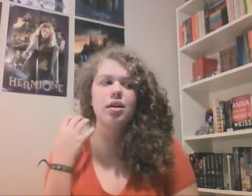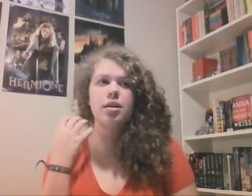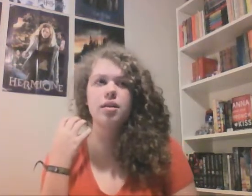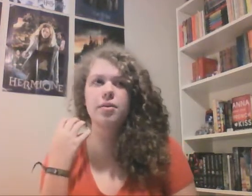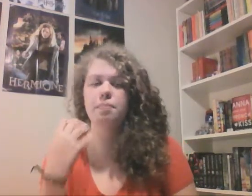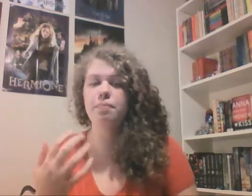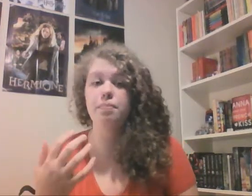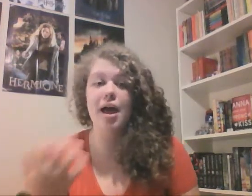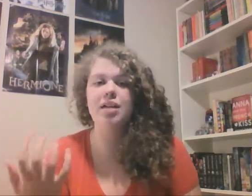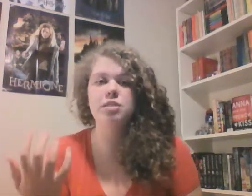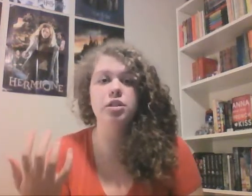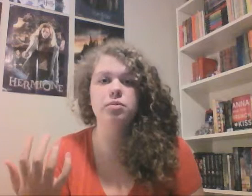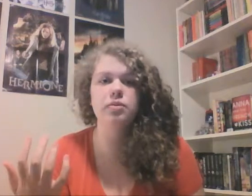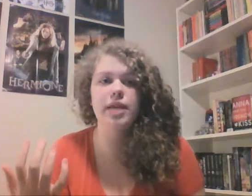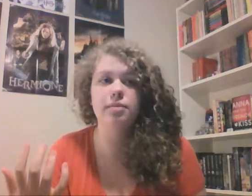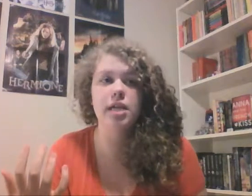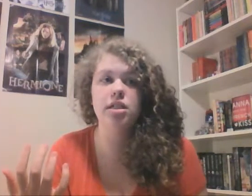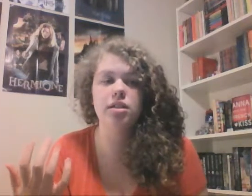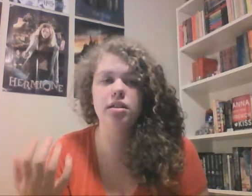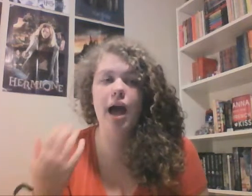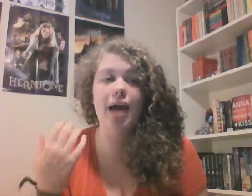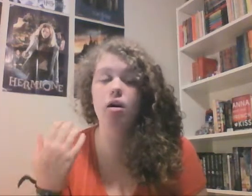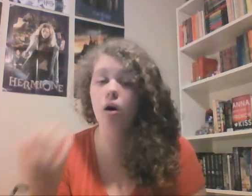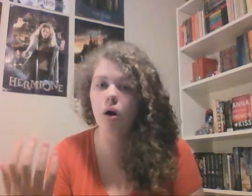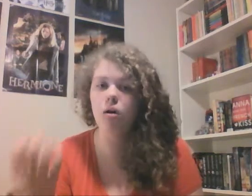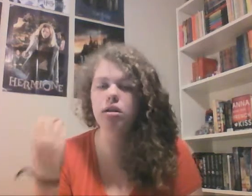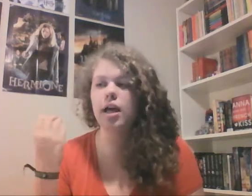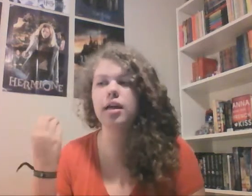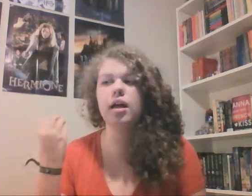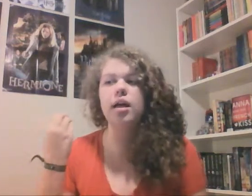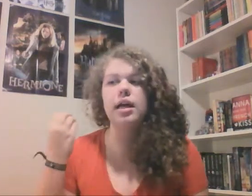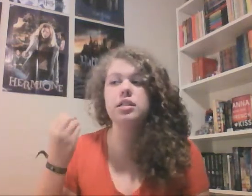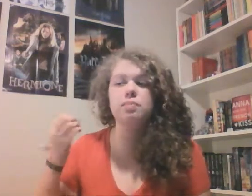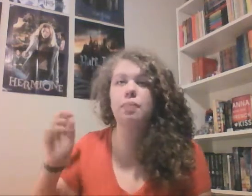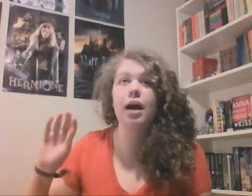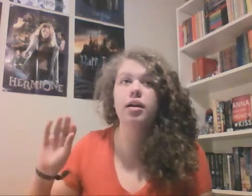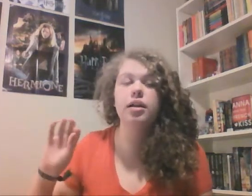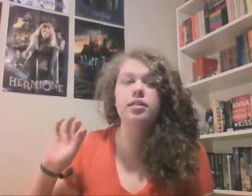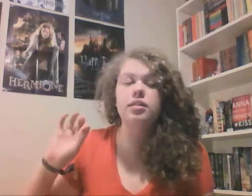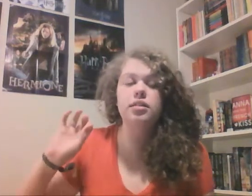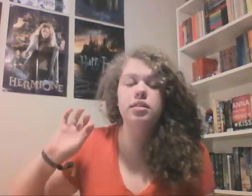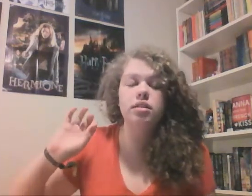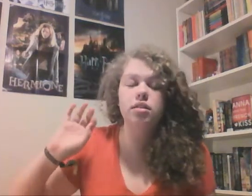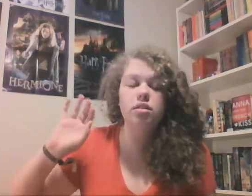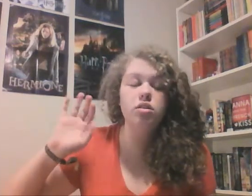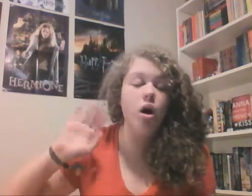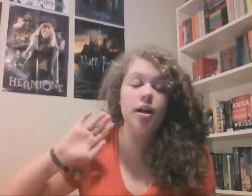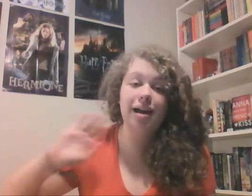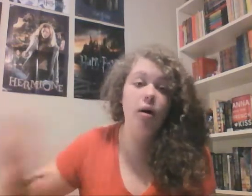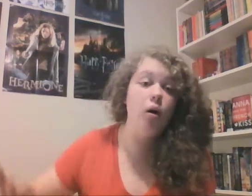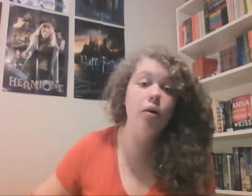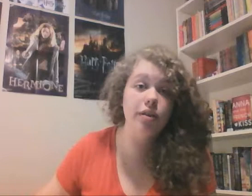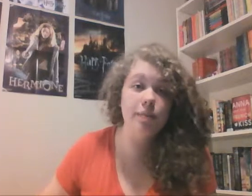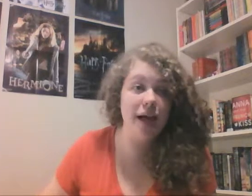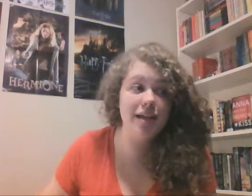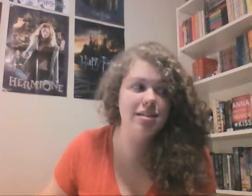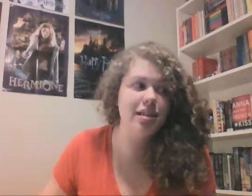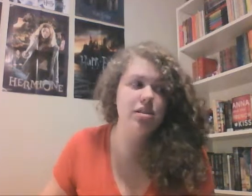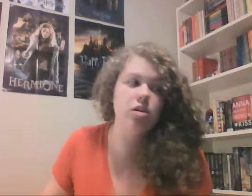the best book-to-movie adaptation at all, like, it's not at all the best. Like, it's not